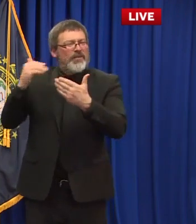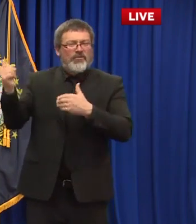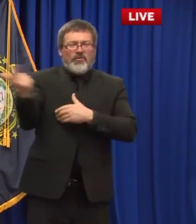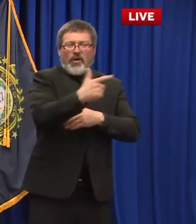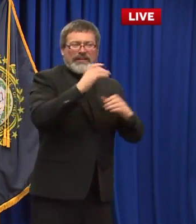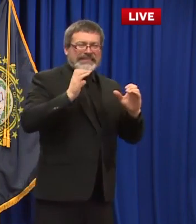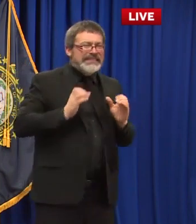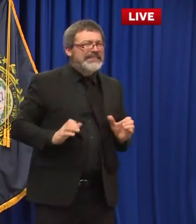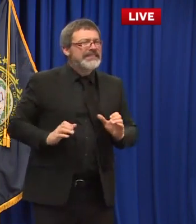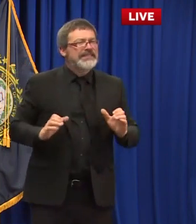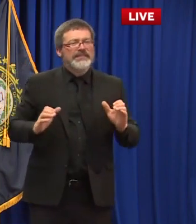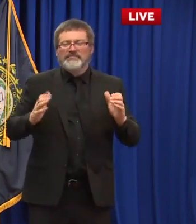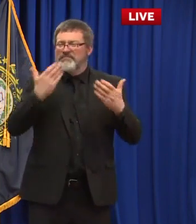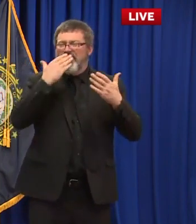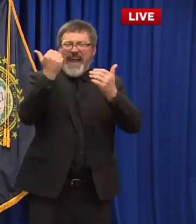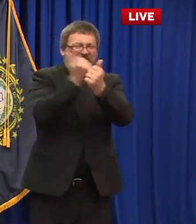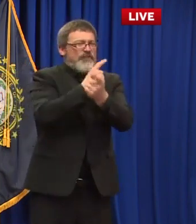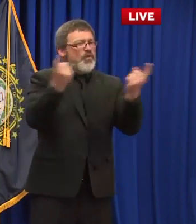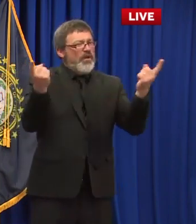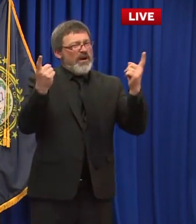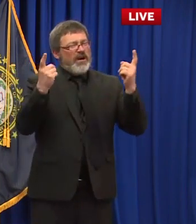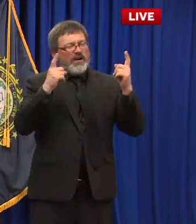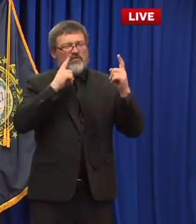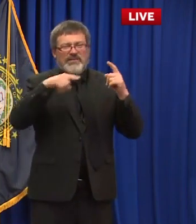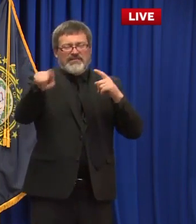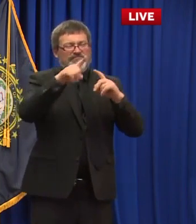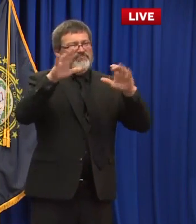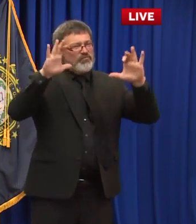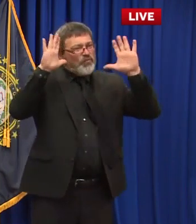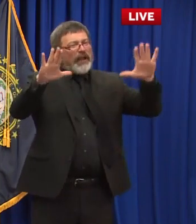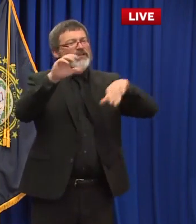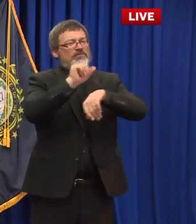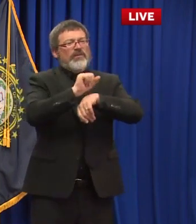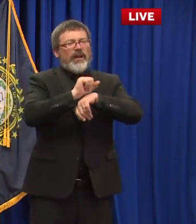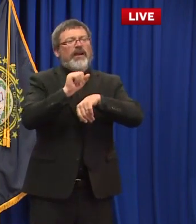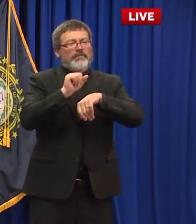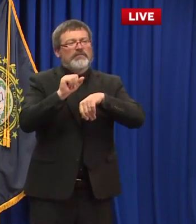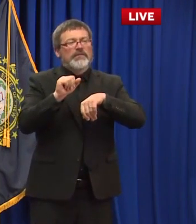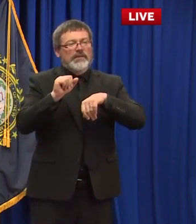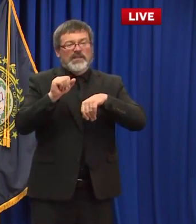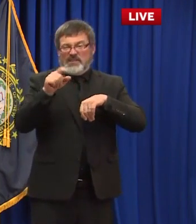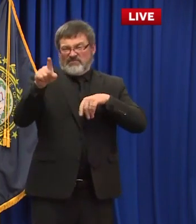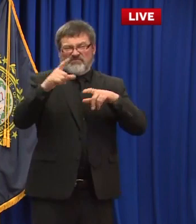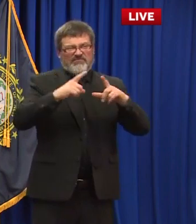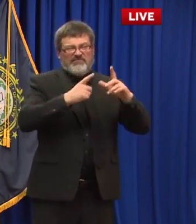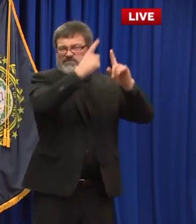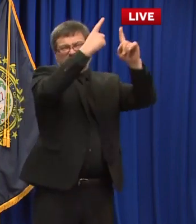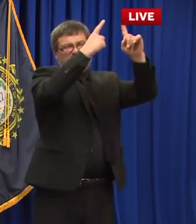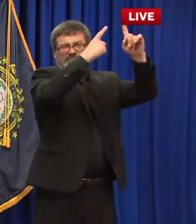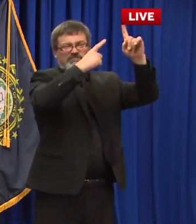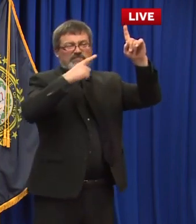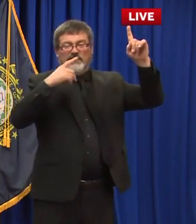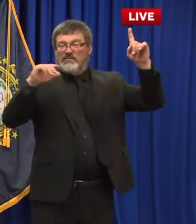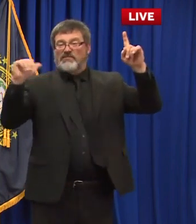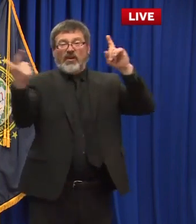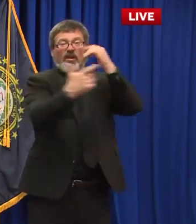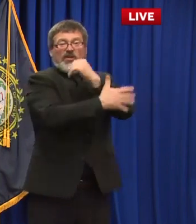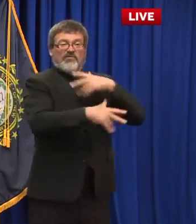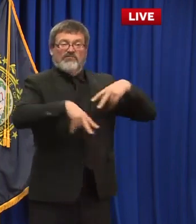from the top on down for um for doing it and being that gold standard that uh we've come to expect from ourselves so thank you guys so much and have a safe and happy weekend